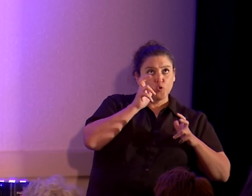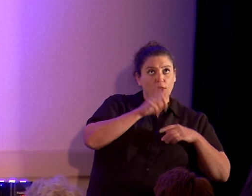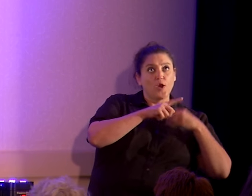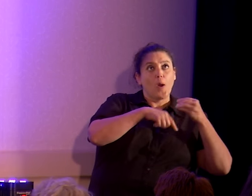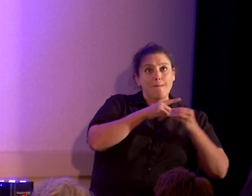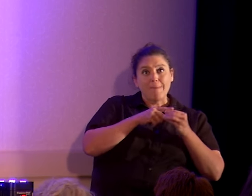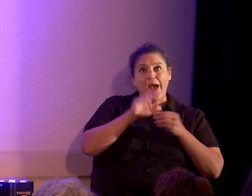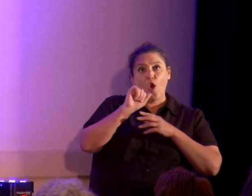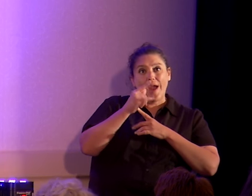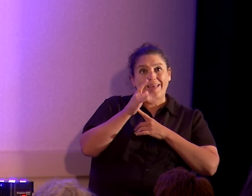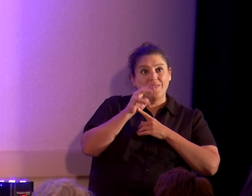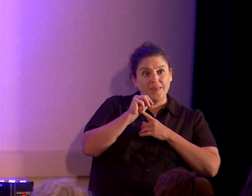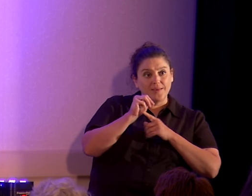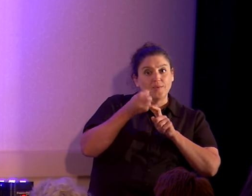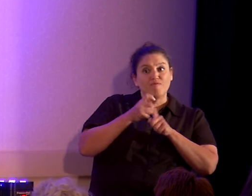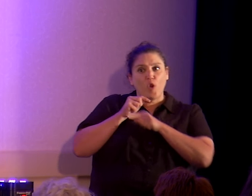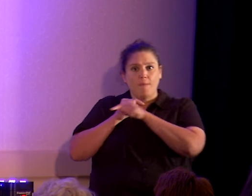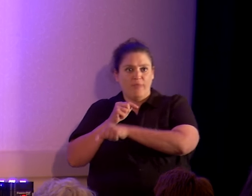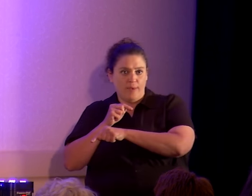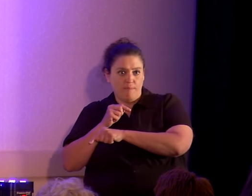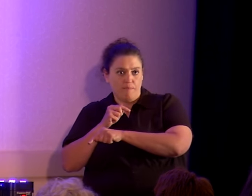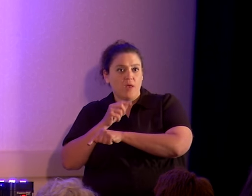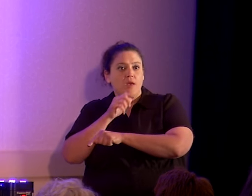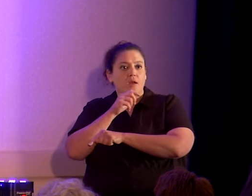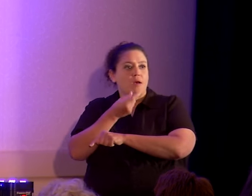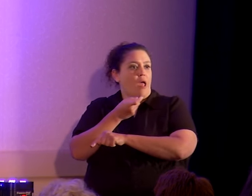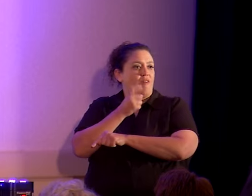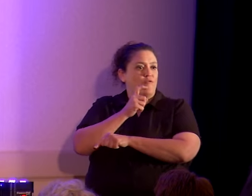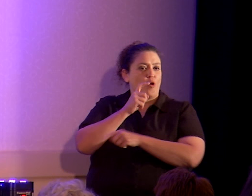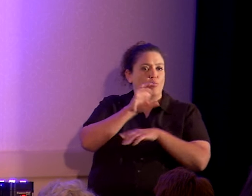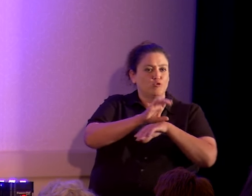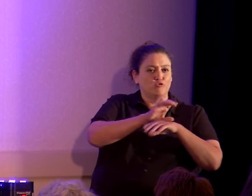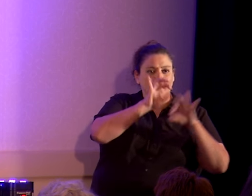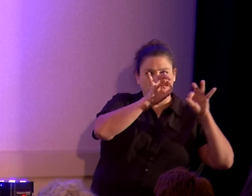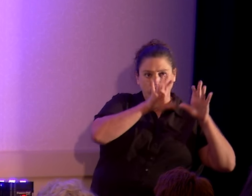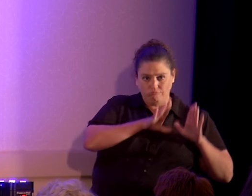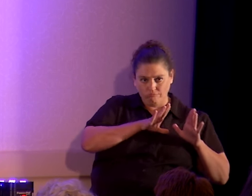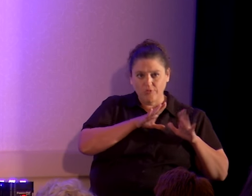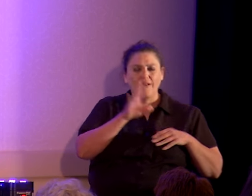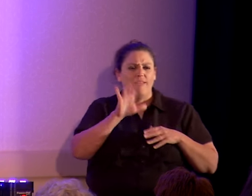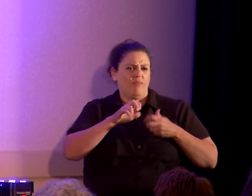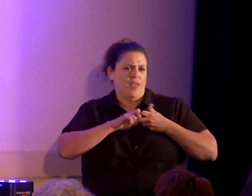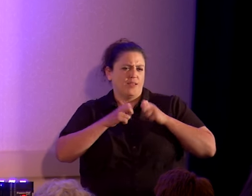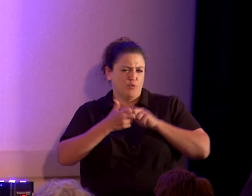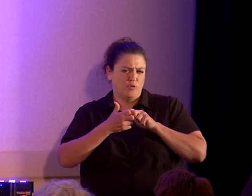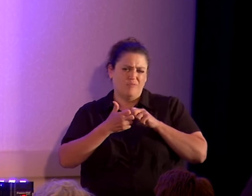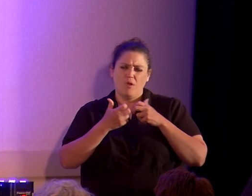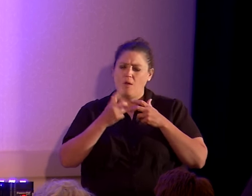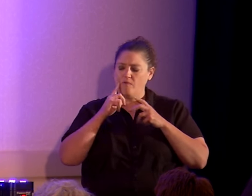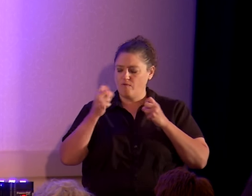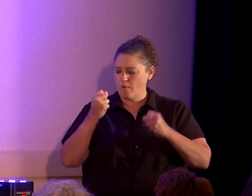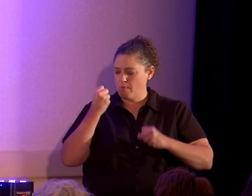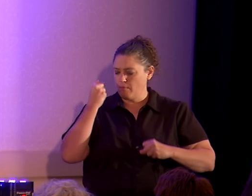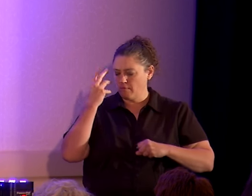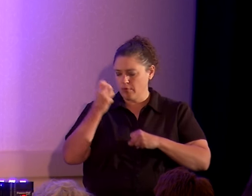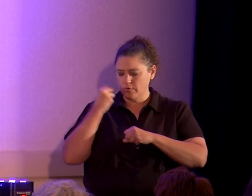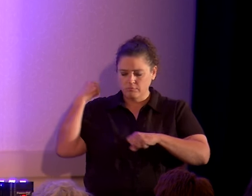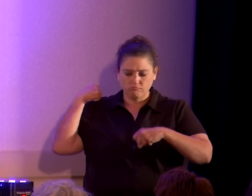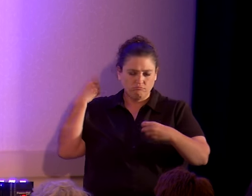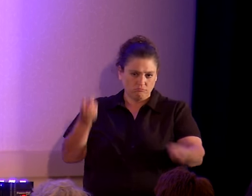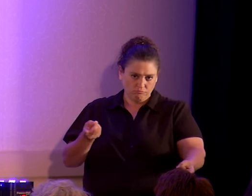atheists instead of from the pulpit, which has been the problem for a long, long time.